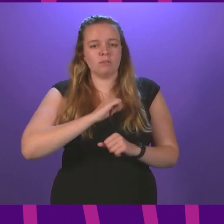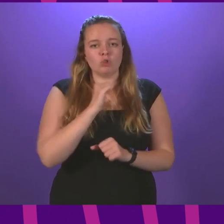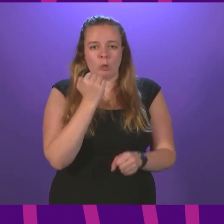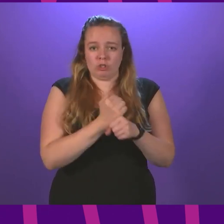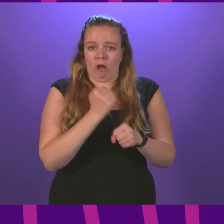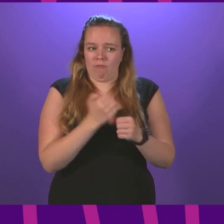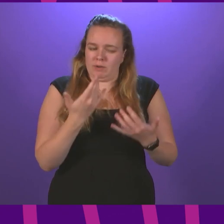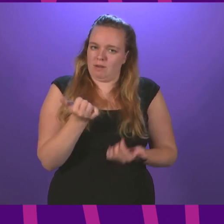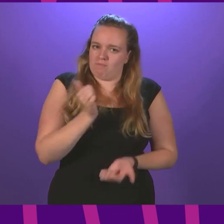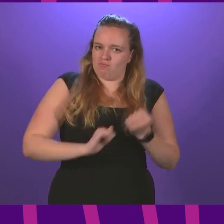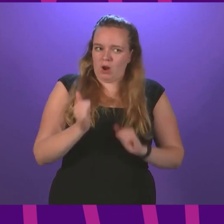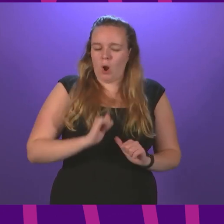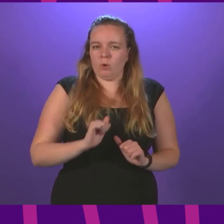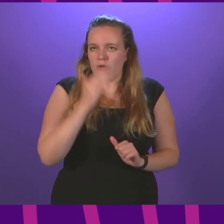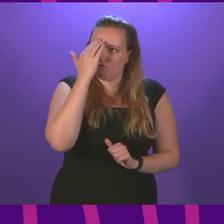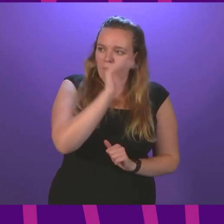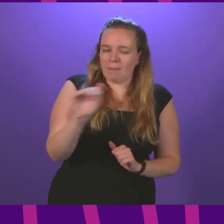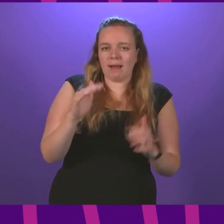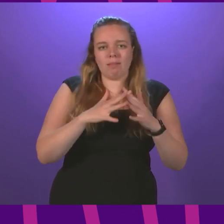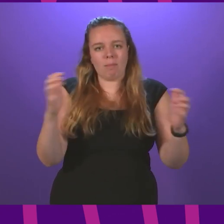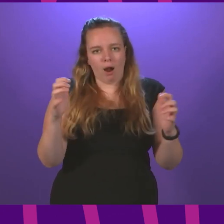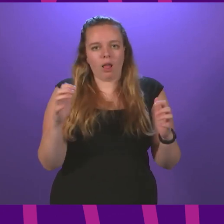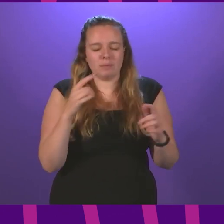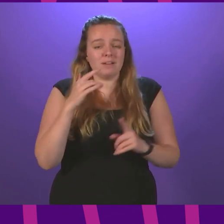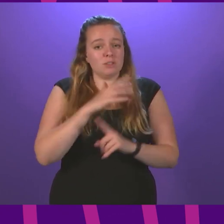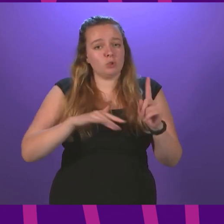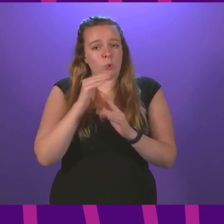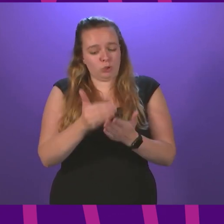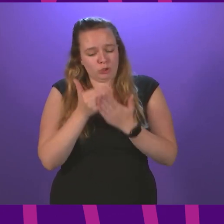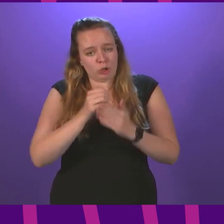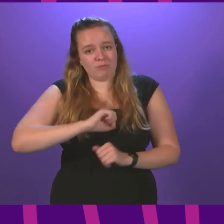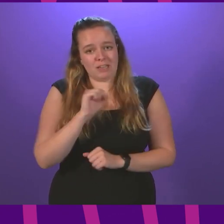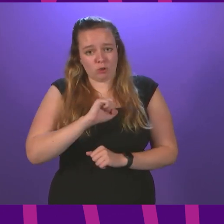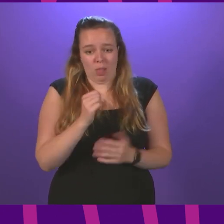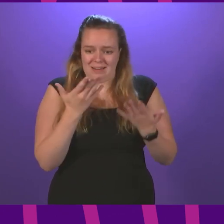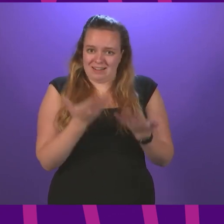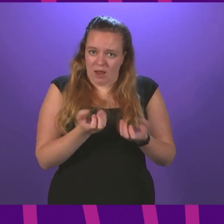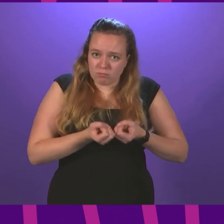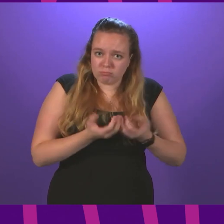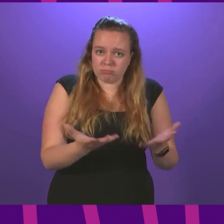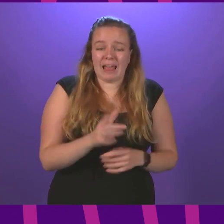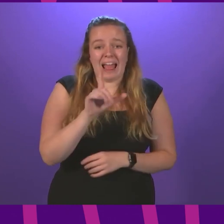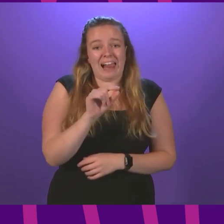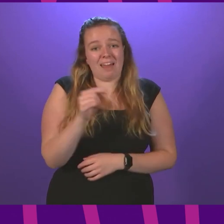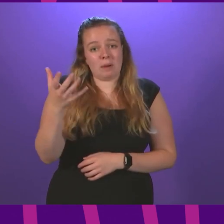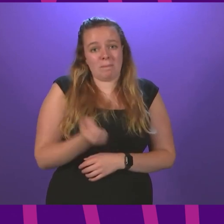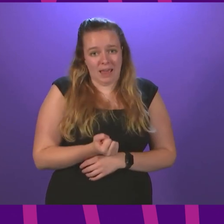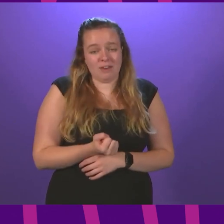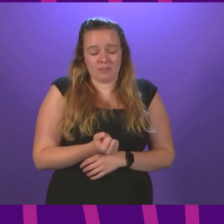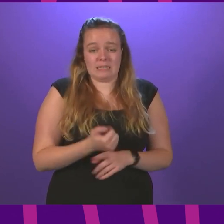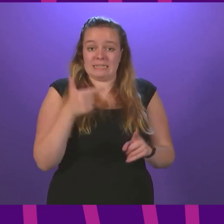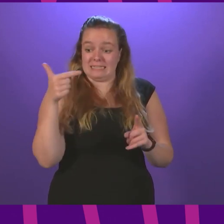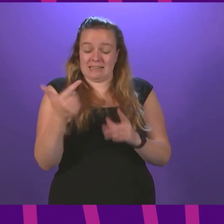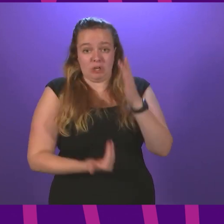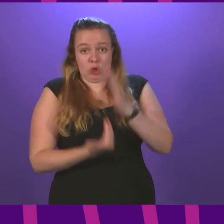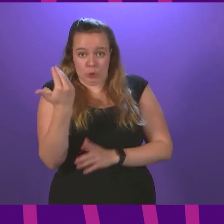was proudly reminding this chamber of how Social Security in Scotland now delivers 11 benefits, seven of which are